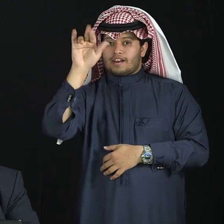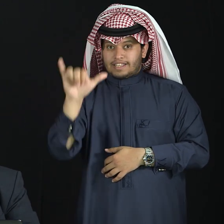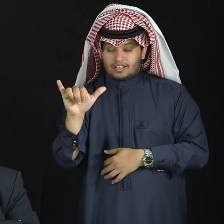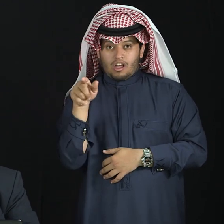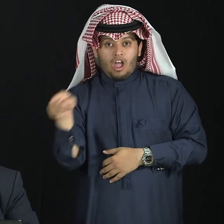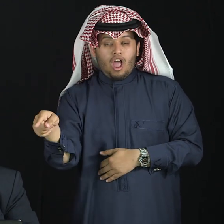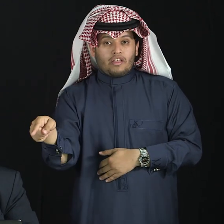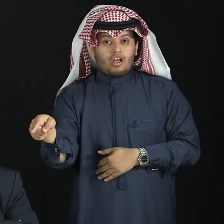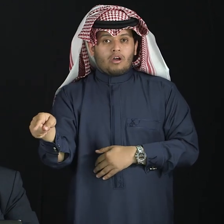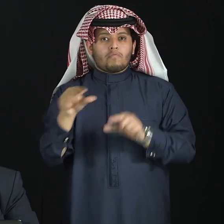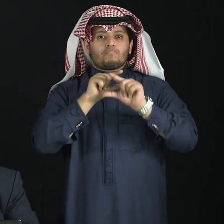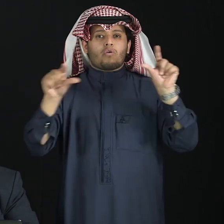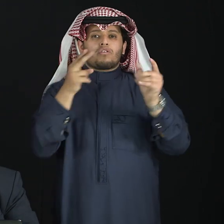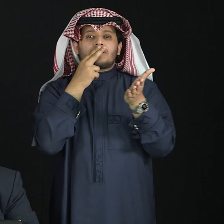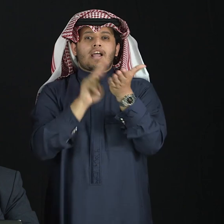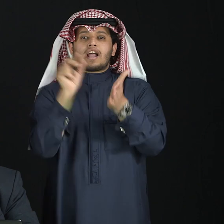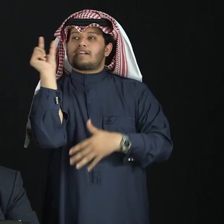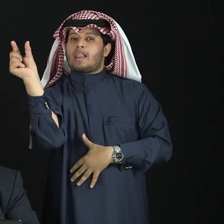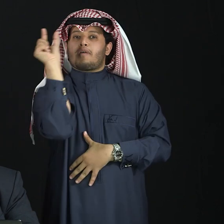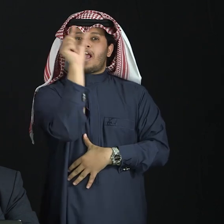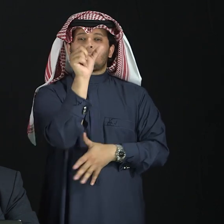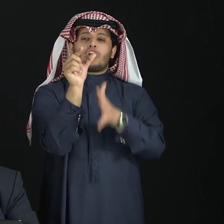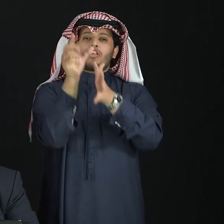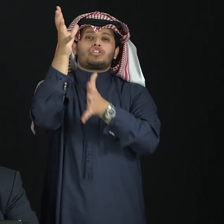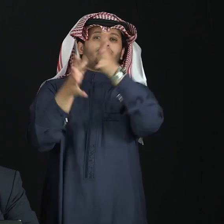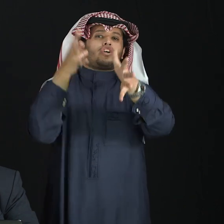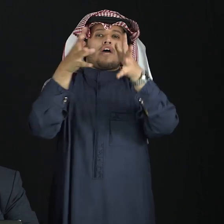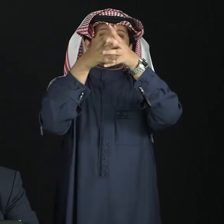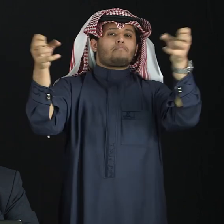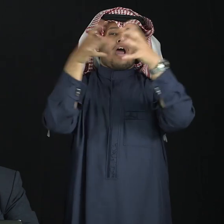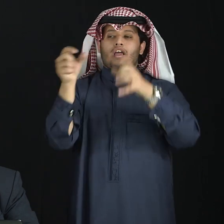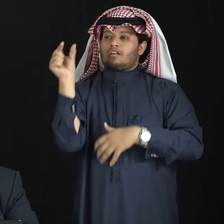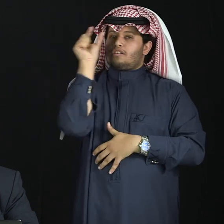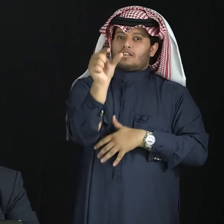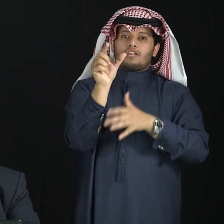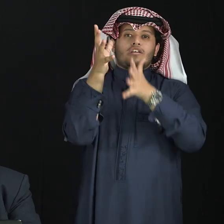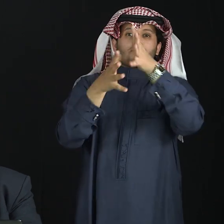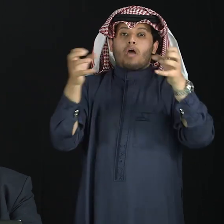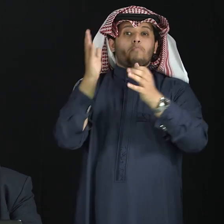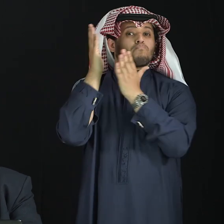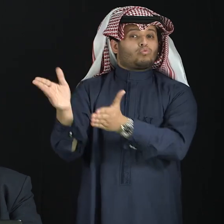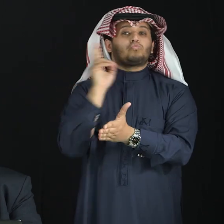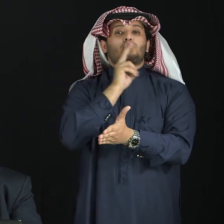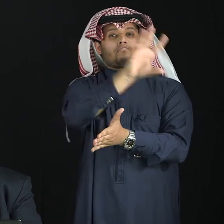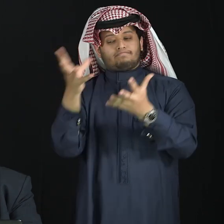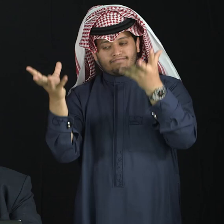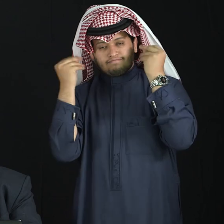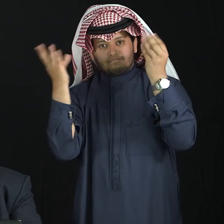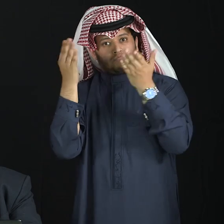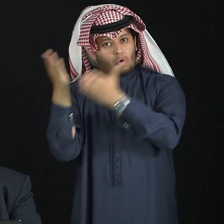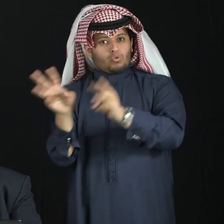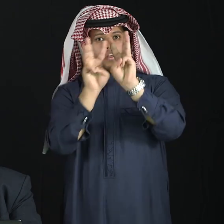for the deaf students. The first one is concerned with the words, and the second one is